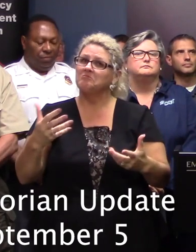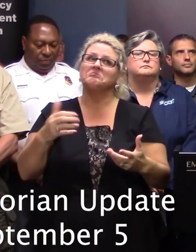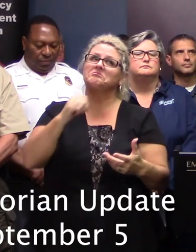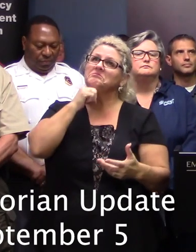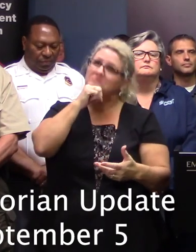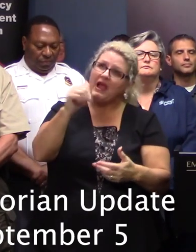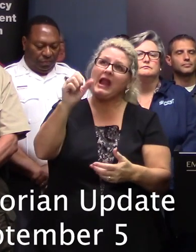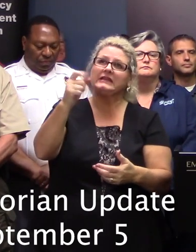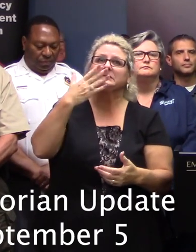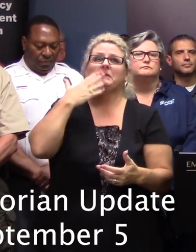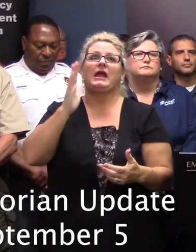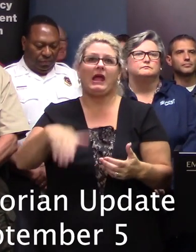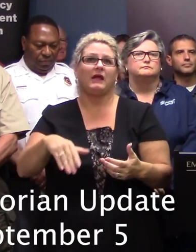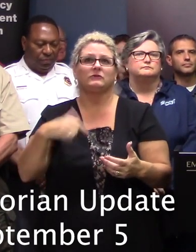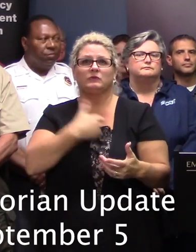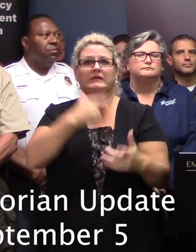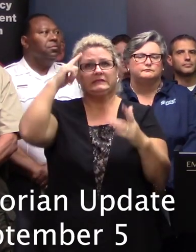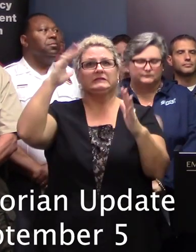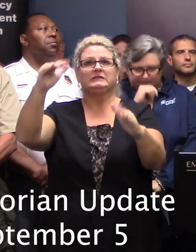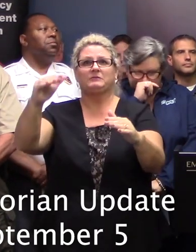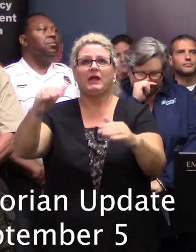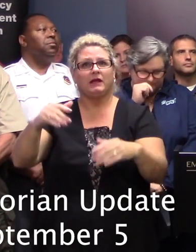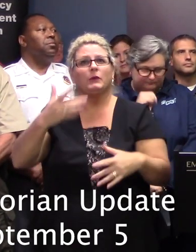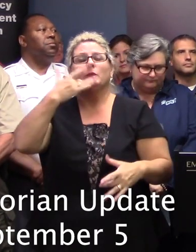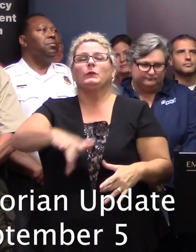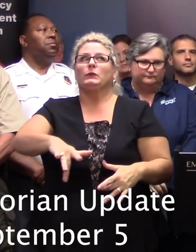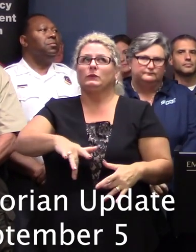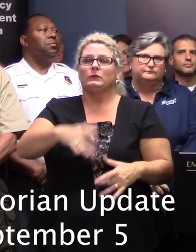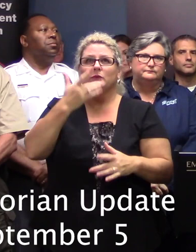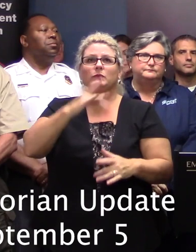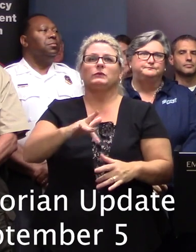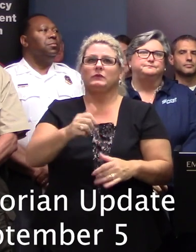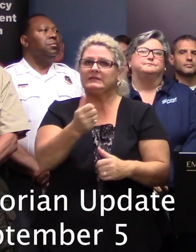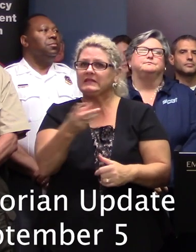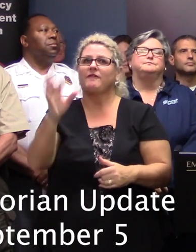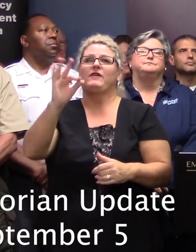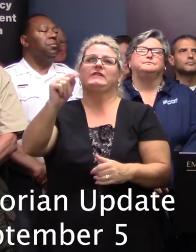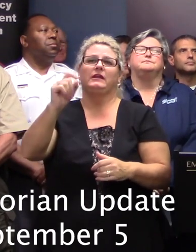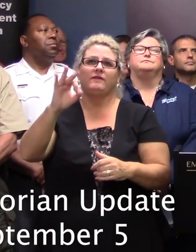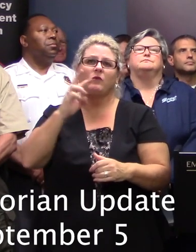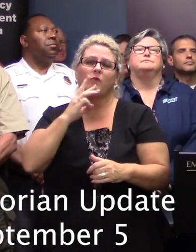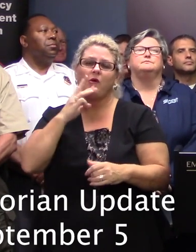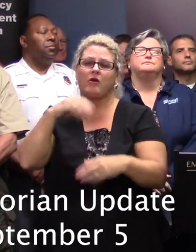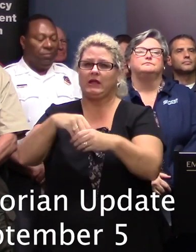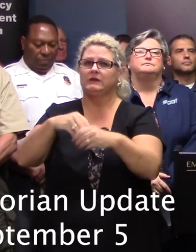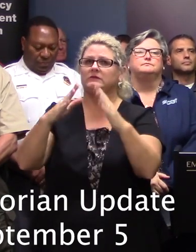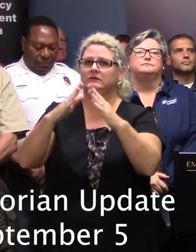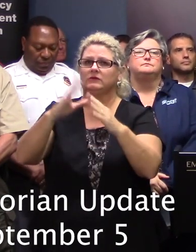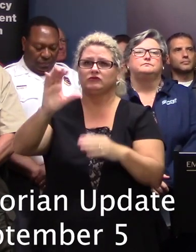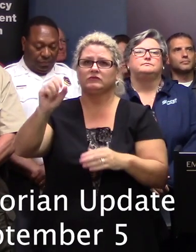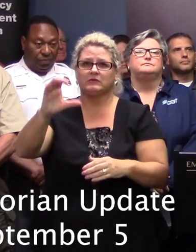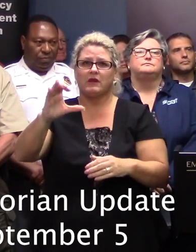different directions at the same time we were spared several feet of water in the streets of Charleston although we